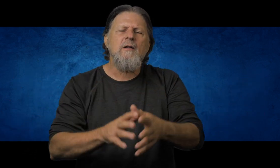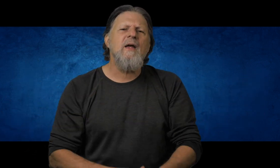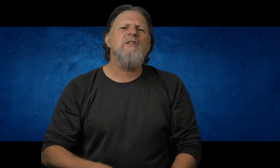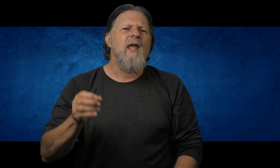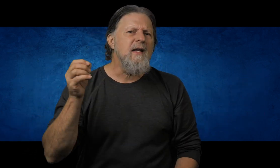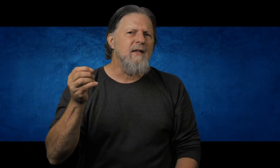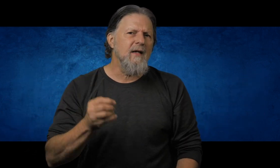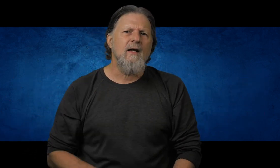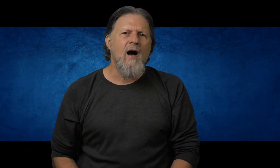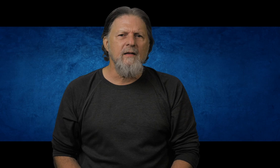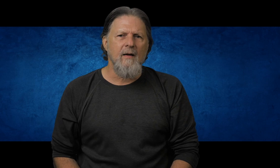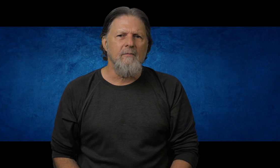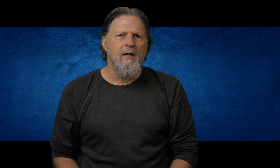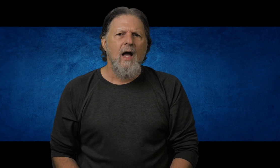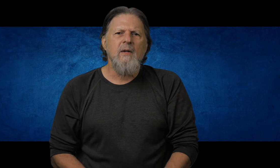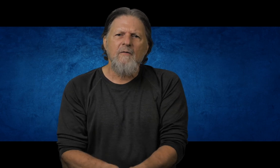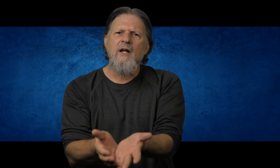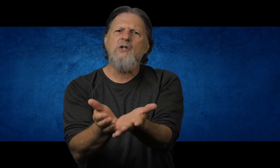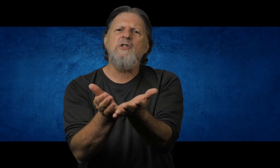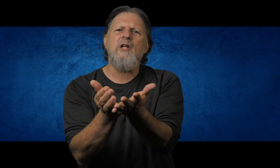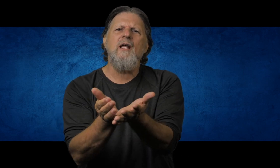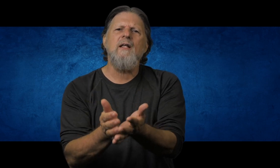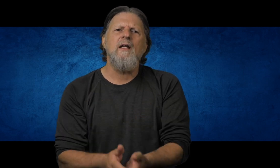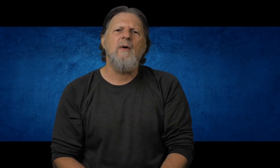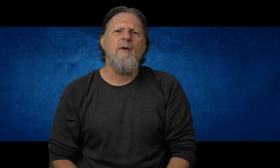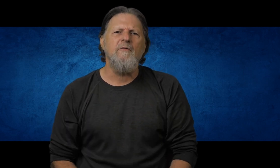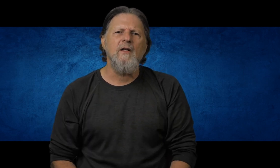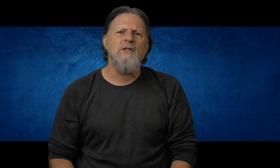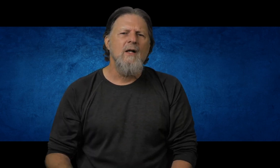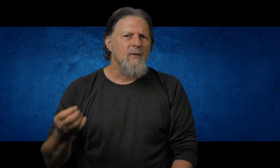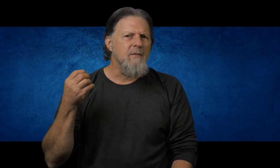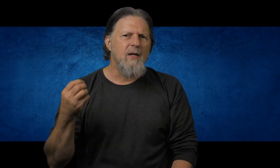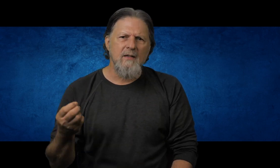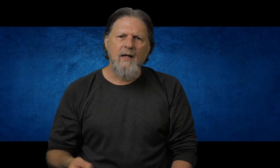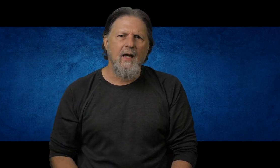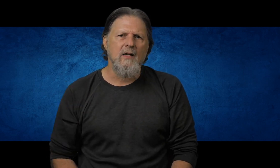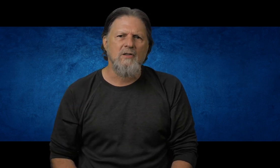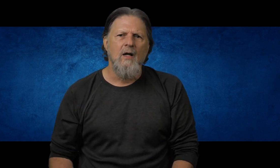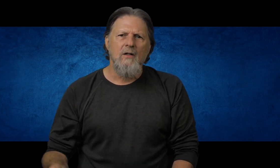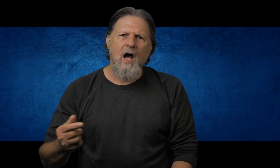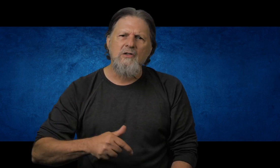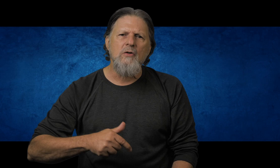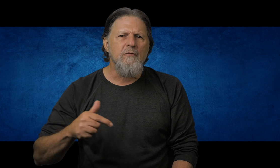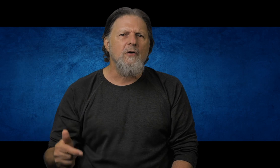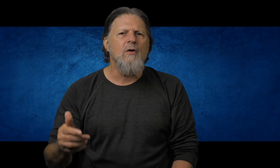to base anything on them. I mean, if I judged anything by my feelings, I'd be a nutcase, tossed to and fro,